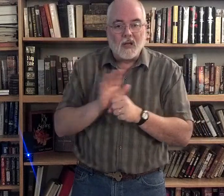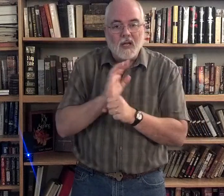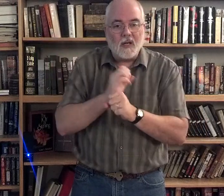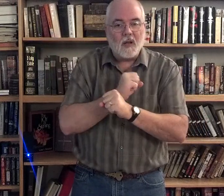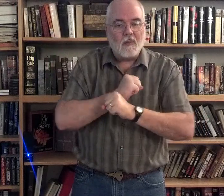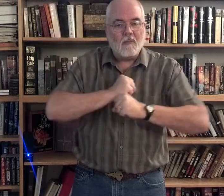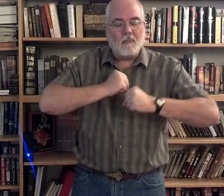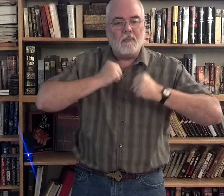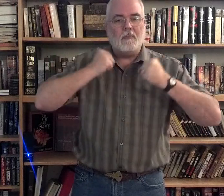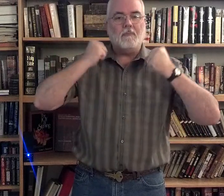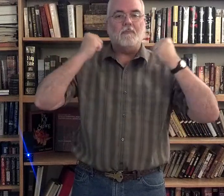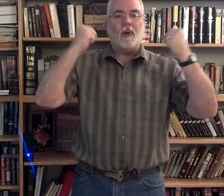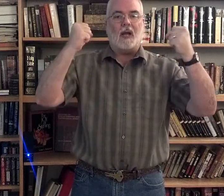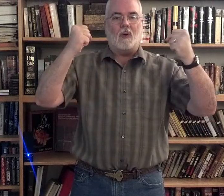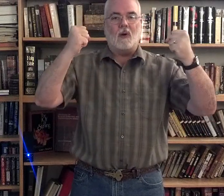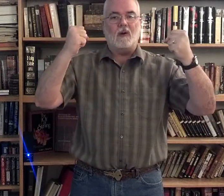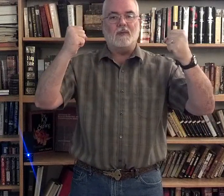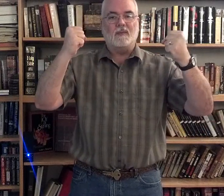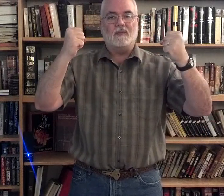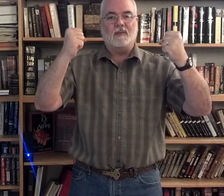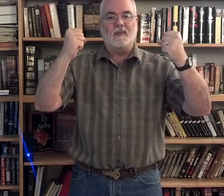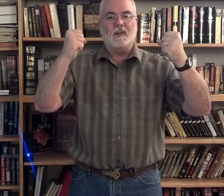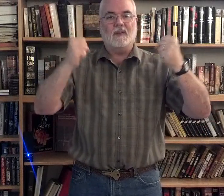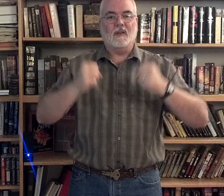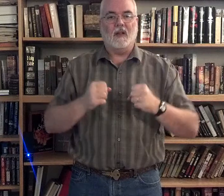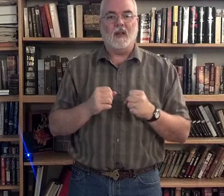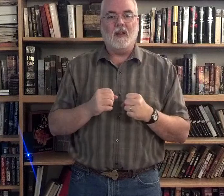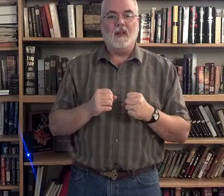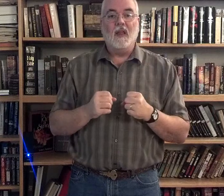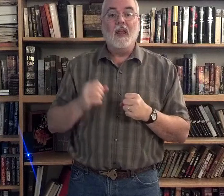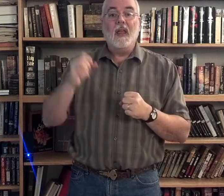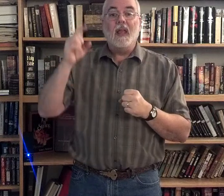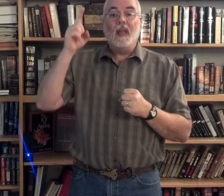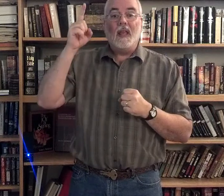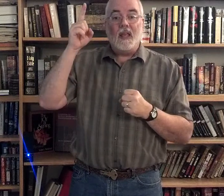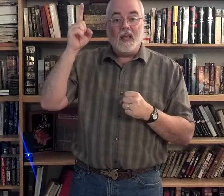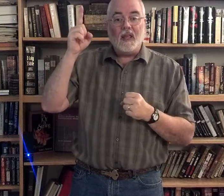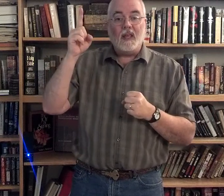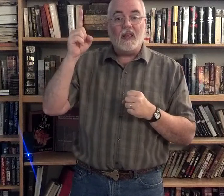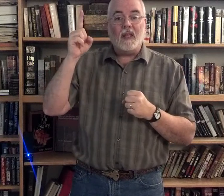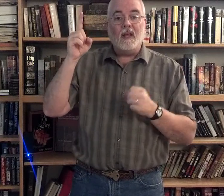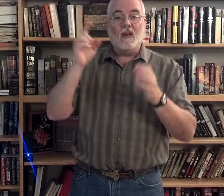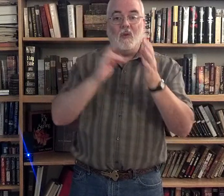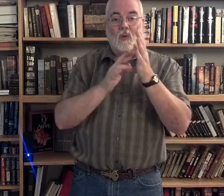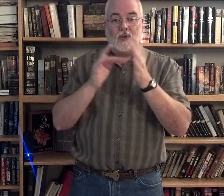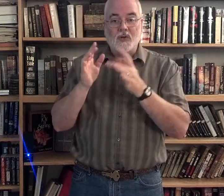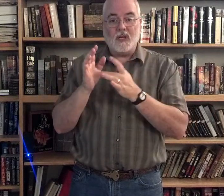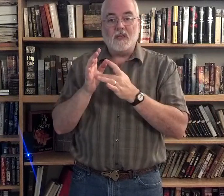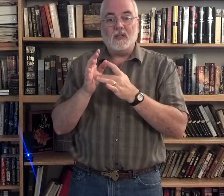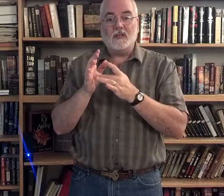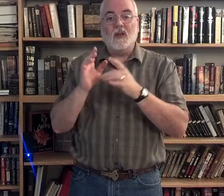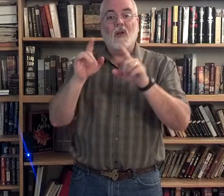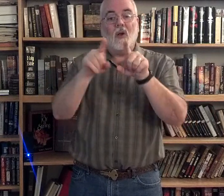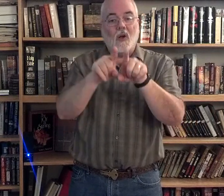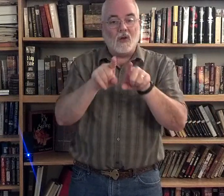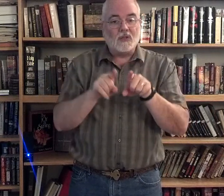power. Okay. He, for Jesus, also,